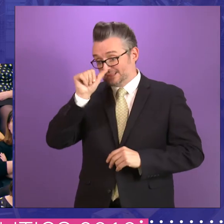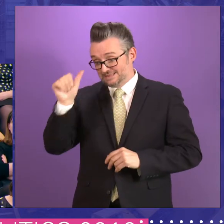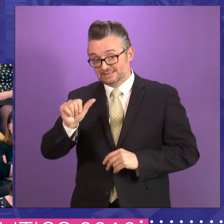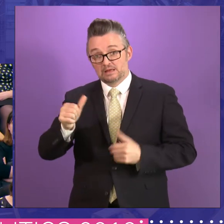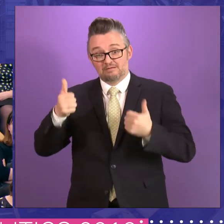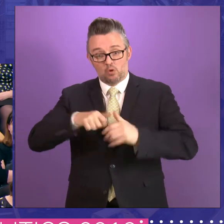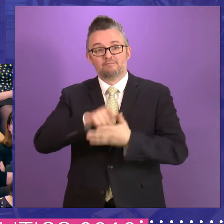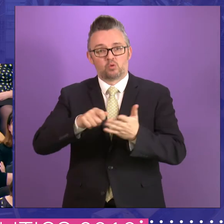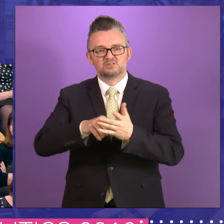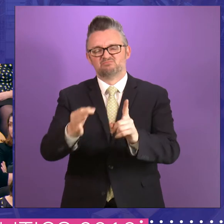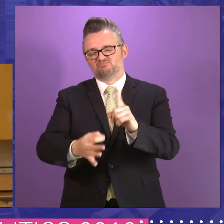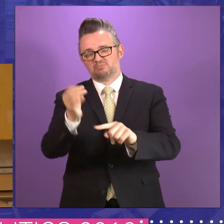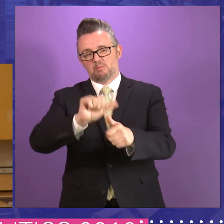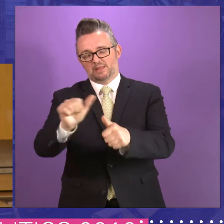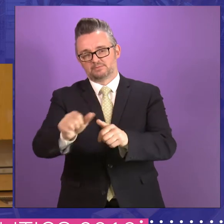vote, the better.